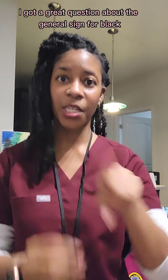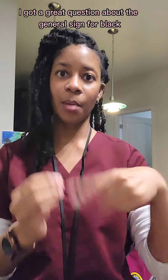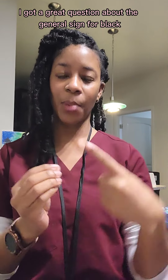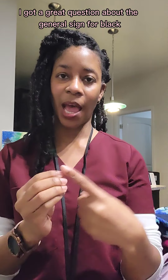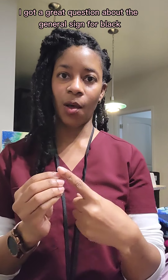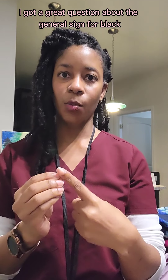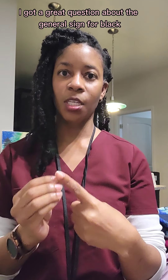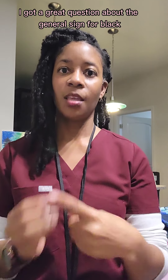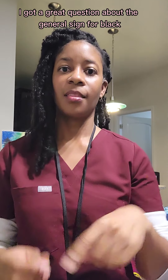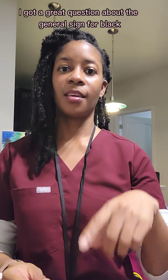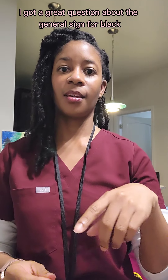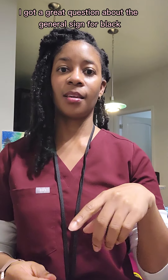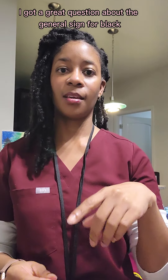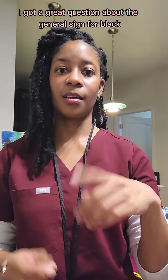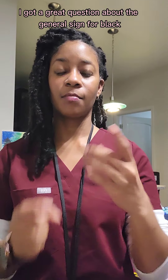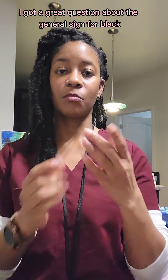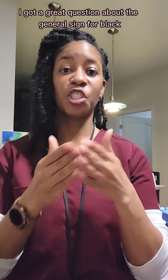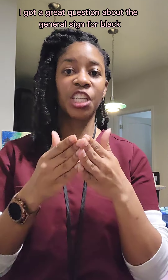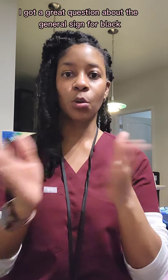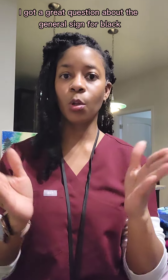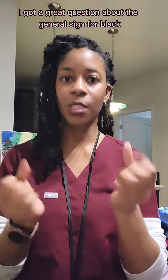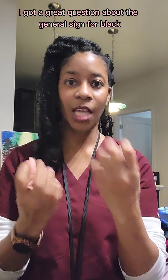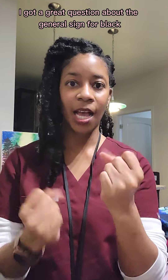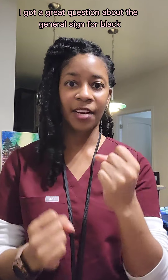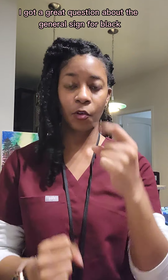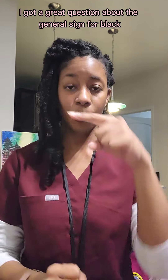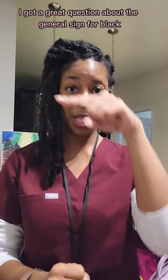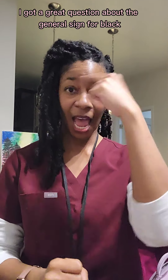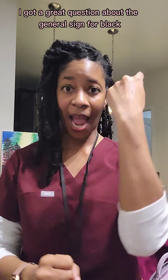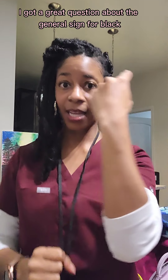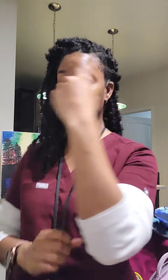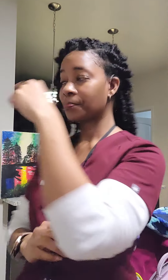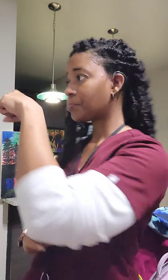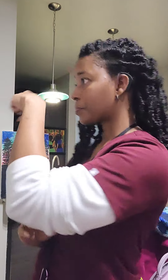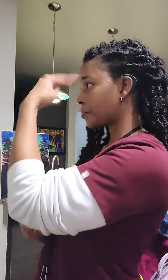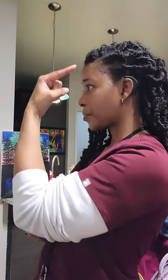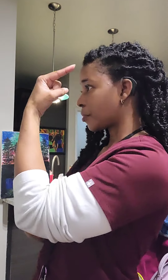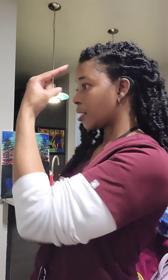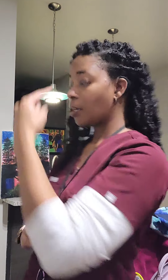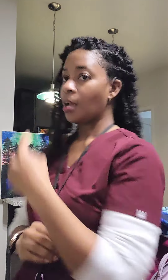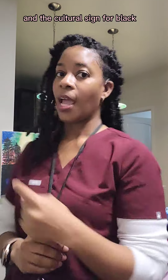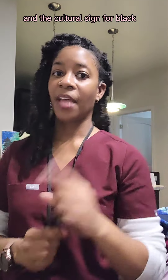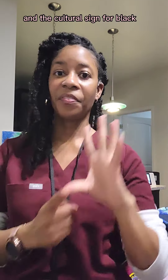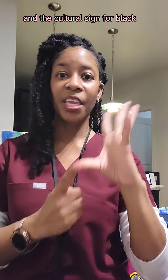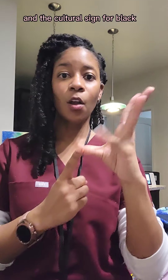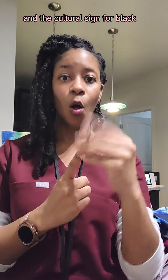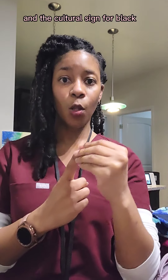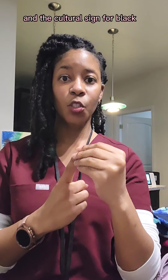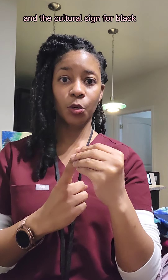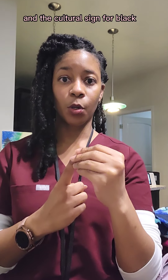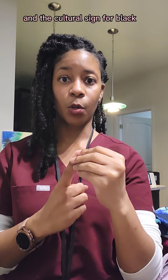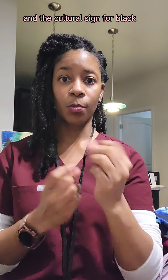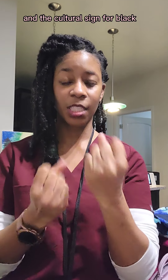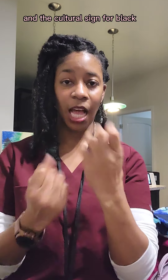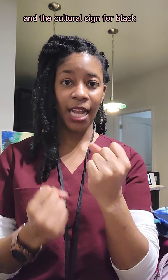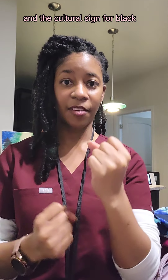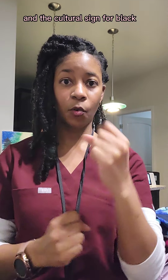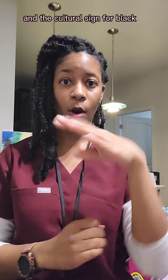about the general sign for black and the cultural sign for